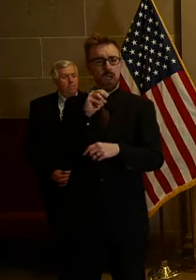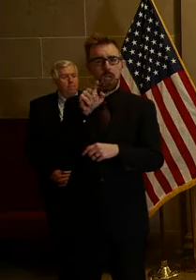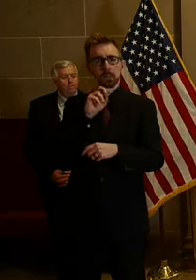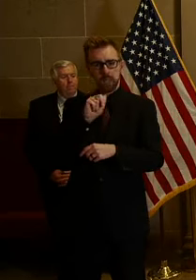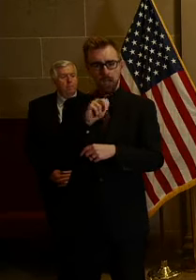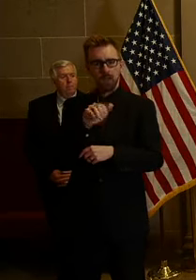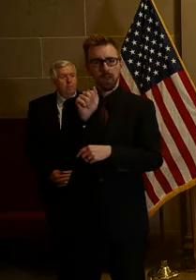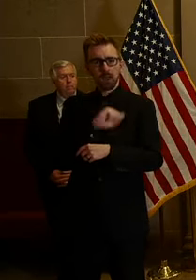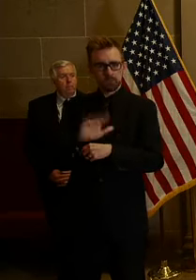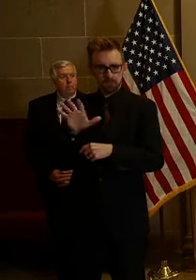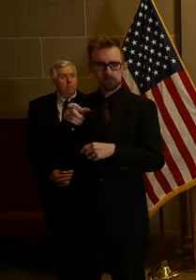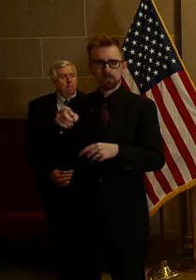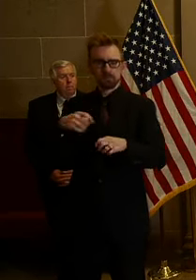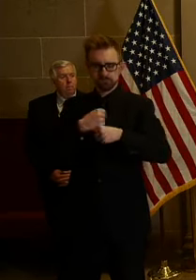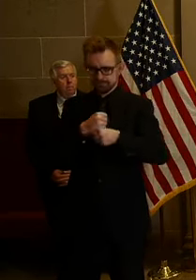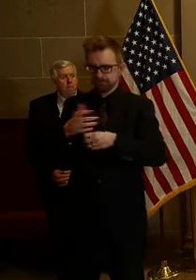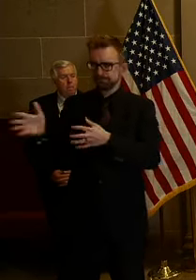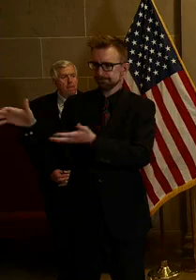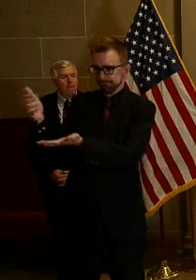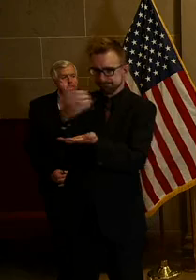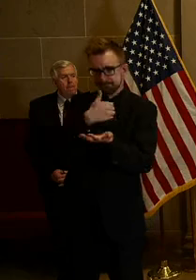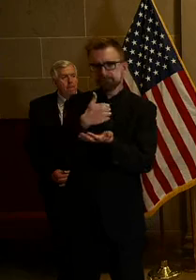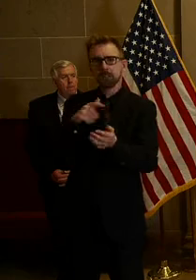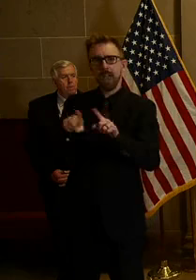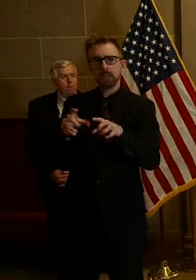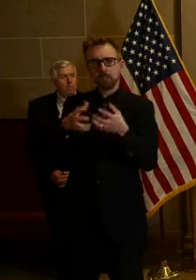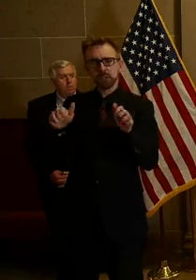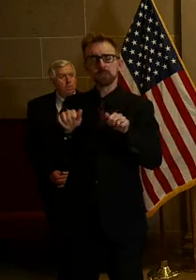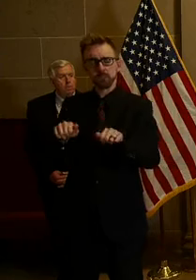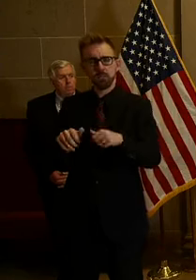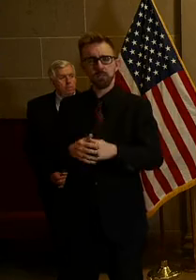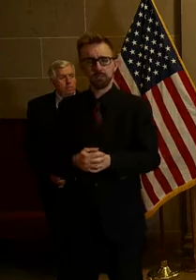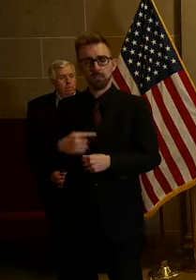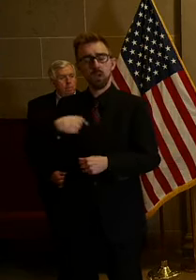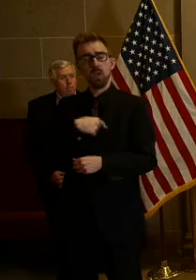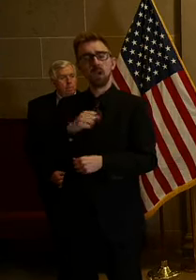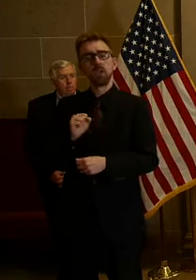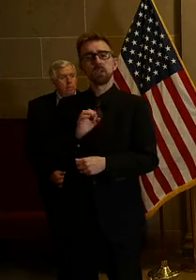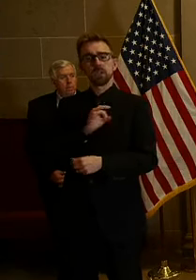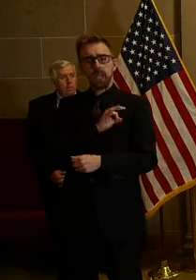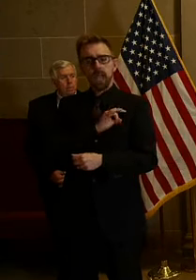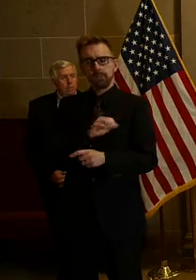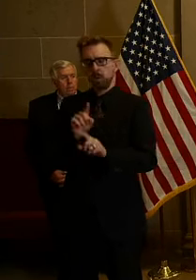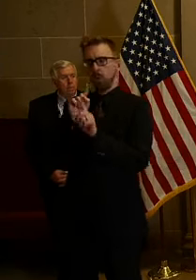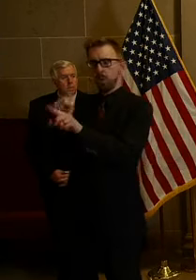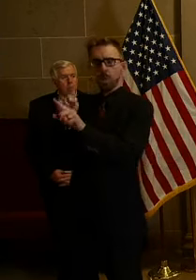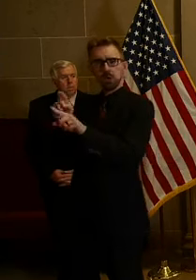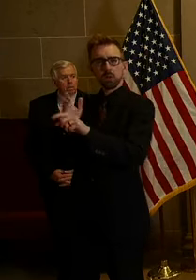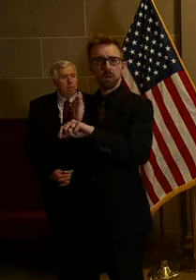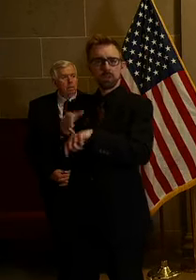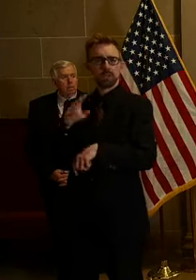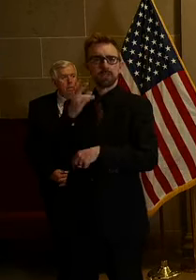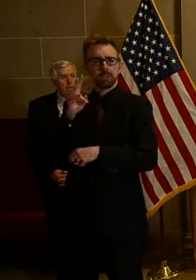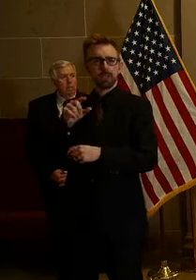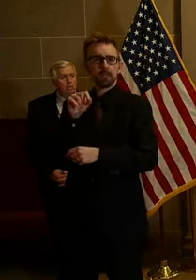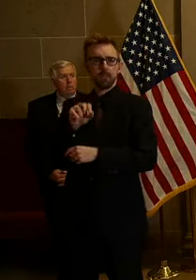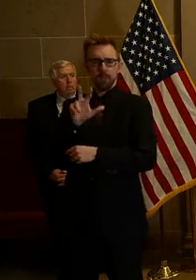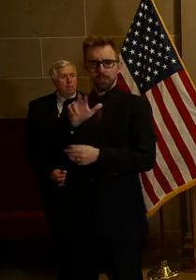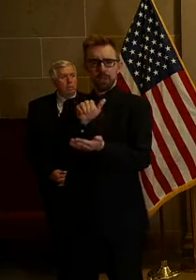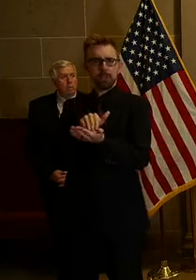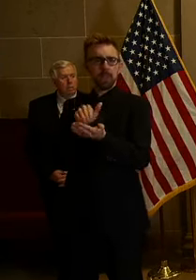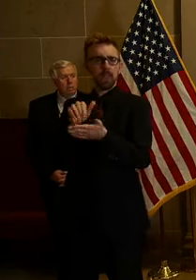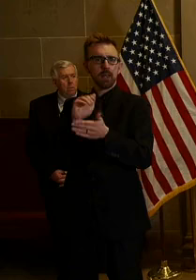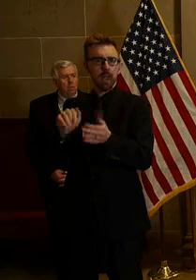ago, our SEMA fiscal and operations staff have placed orders for a total of $17.3 million